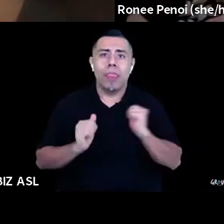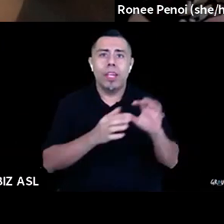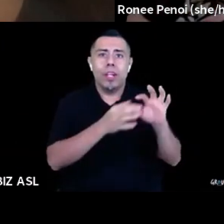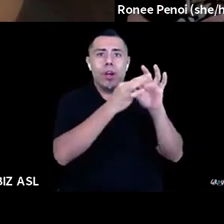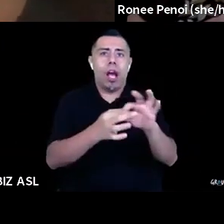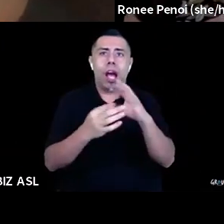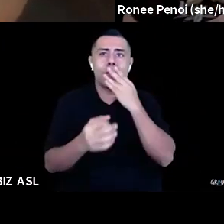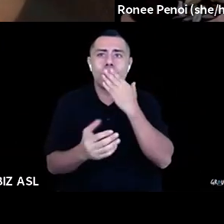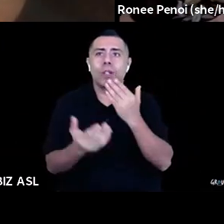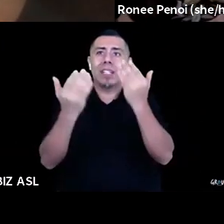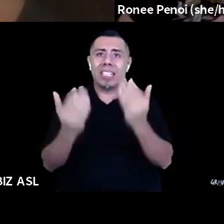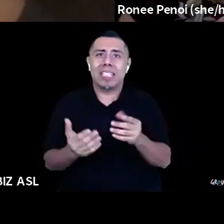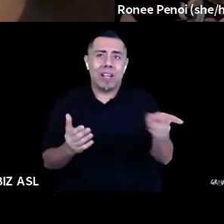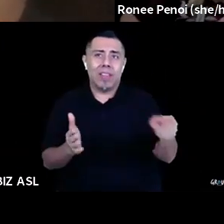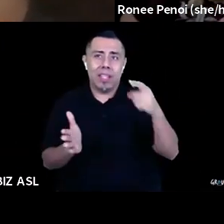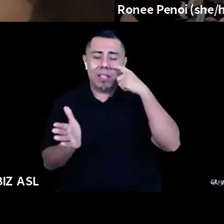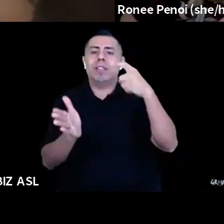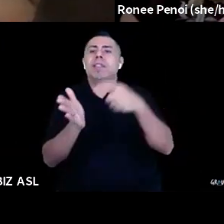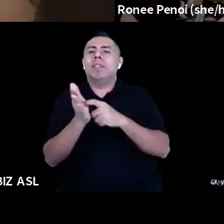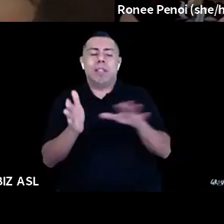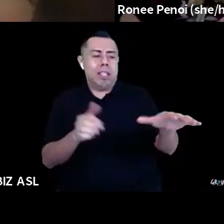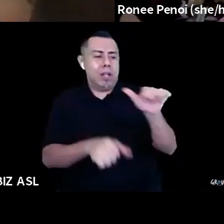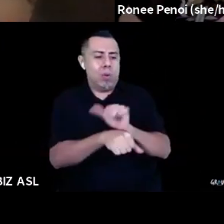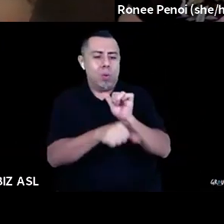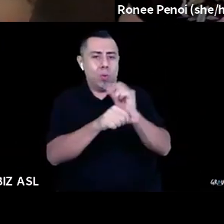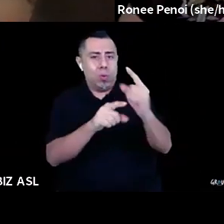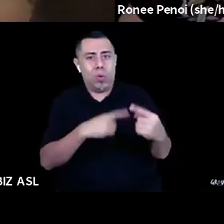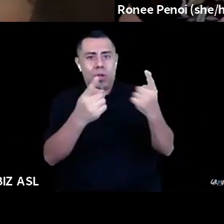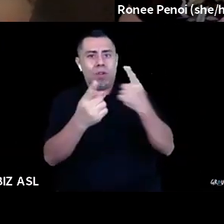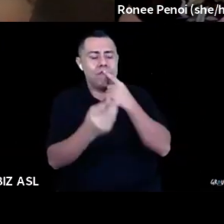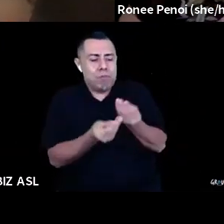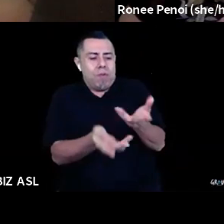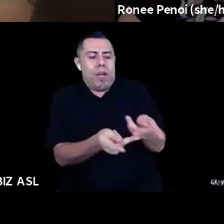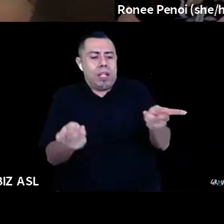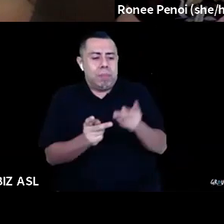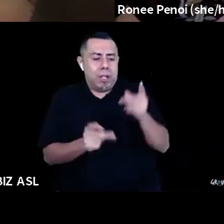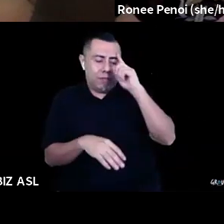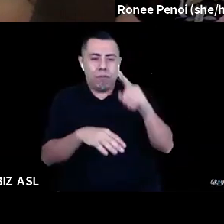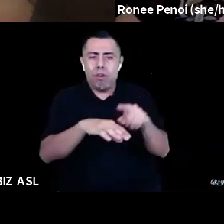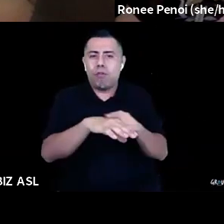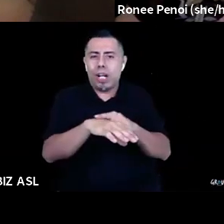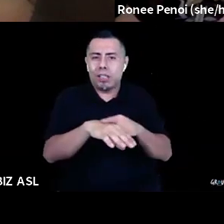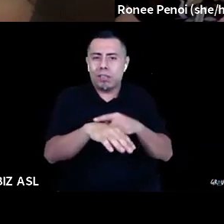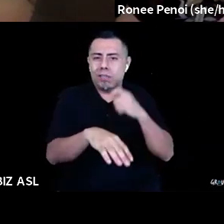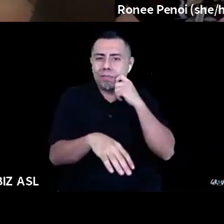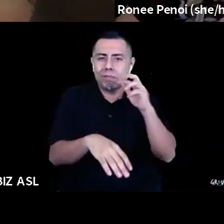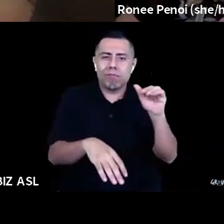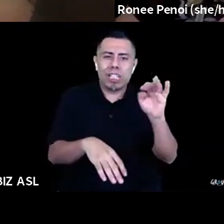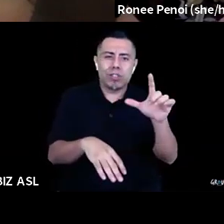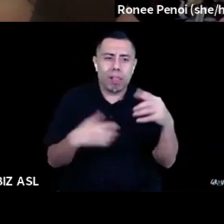work that they've been doing all along, which is providing space for racial healing. Um, and, and so I just think that like, there's so